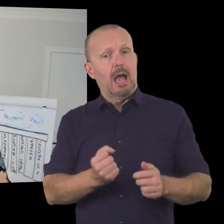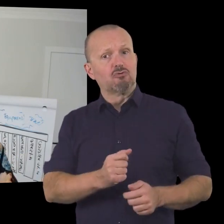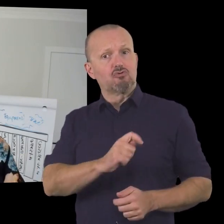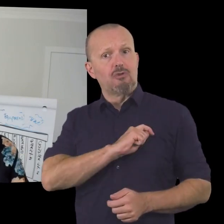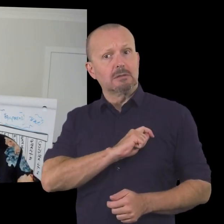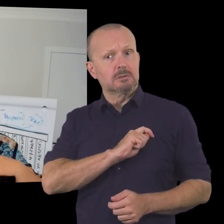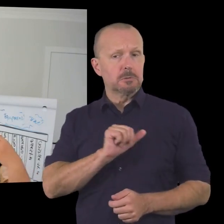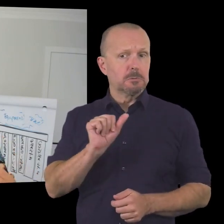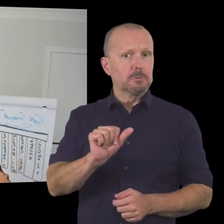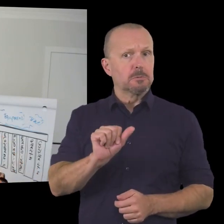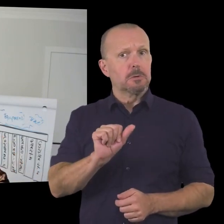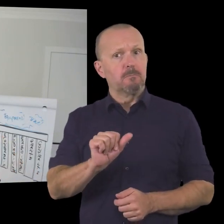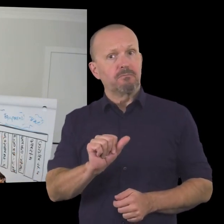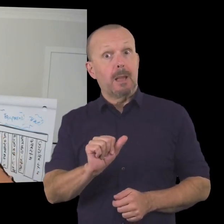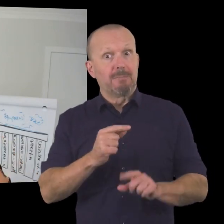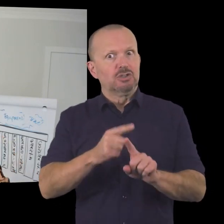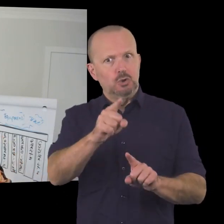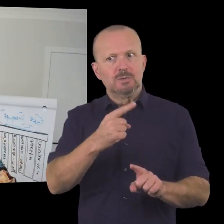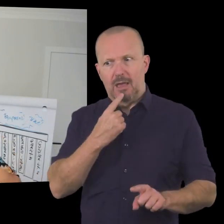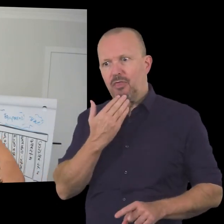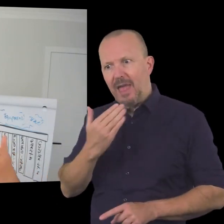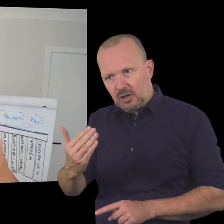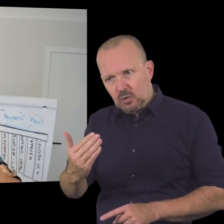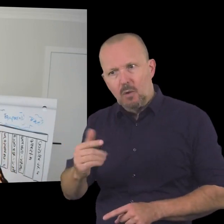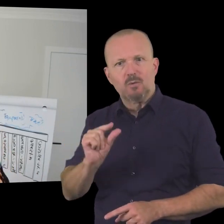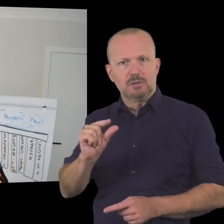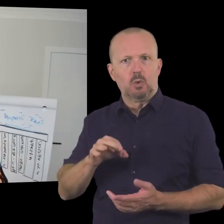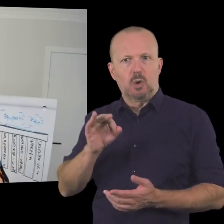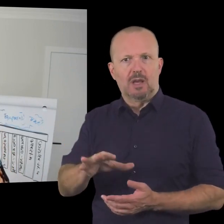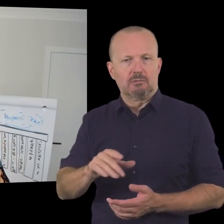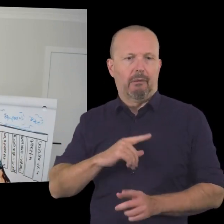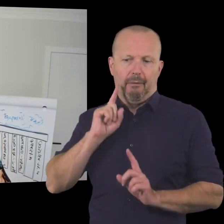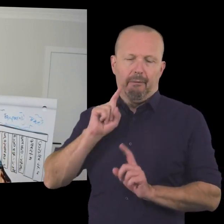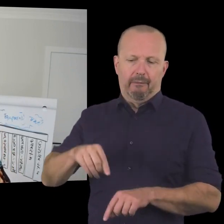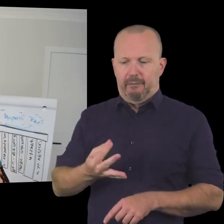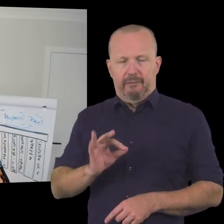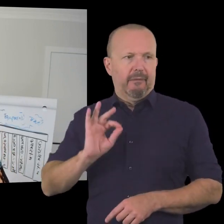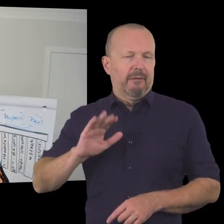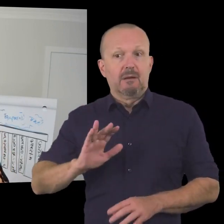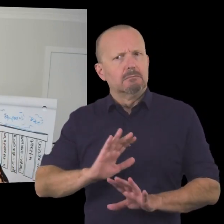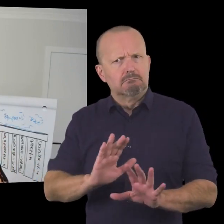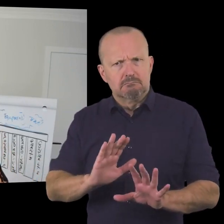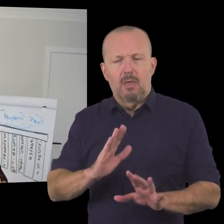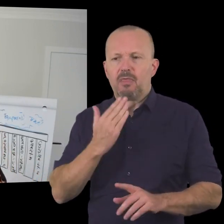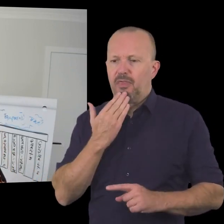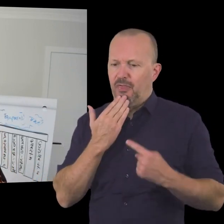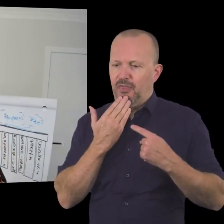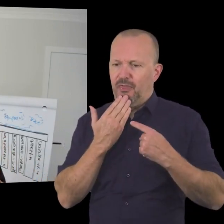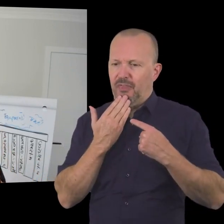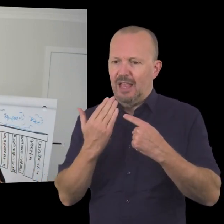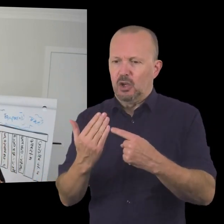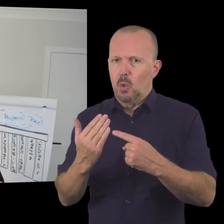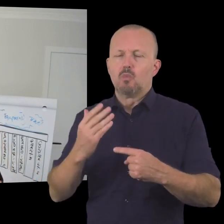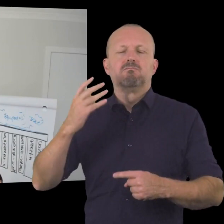that small donation and based on your uh saying thank you for that small donation because uh the thank you is your most